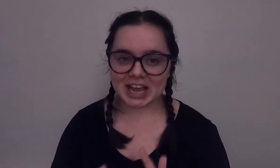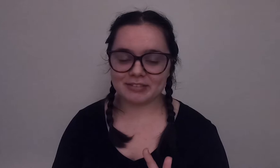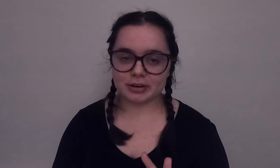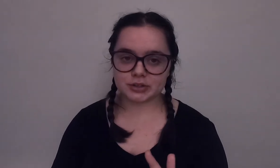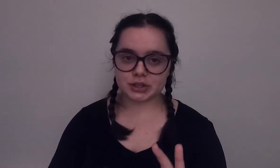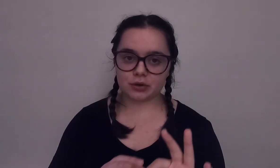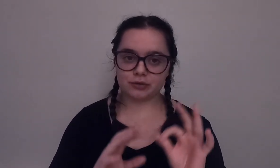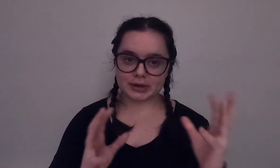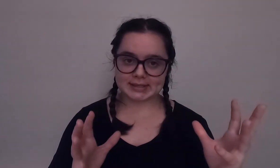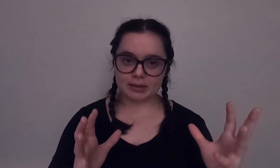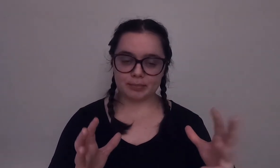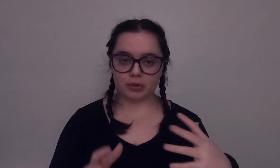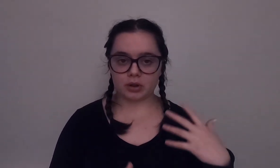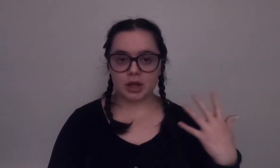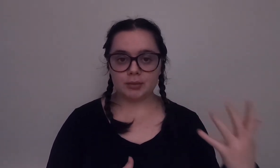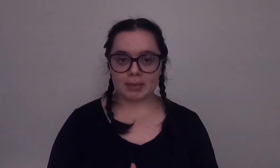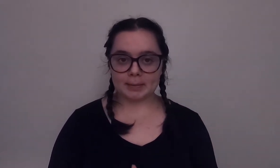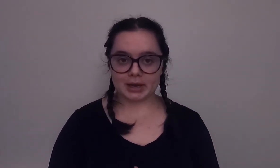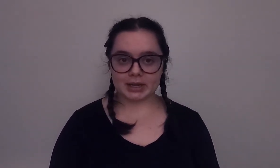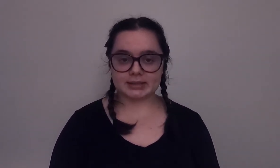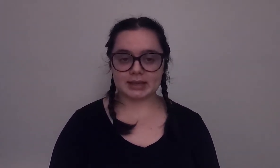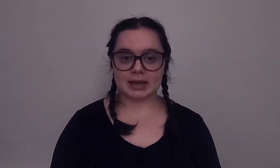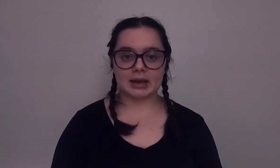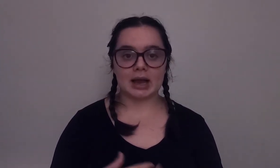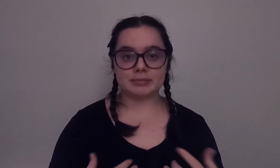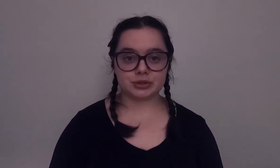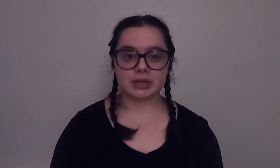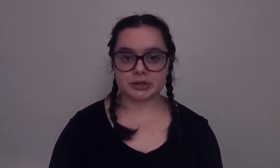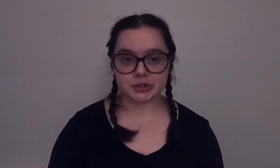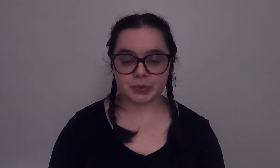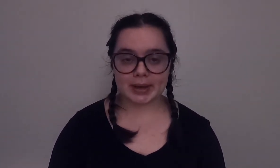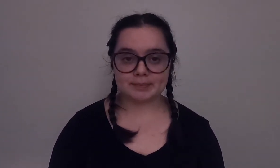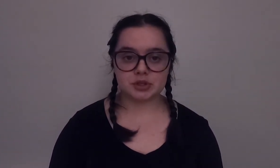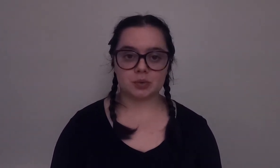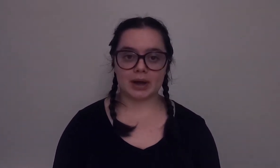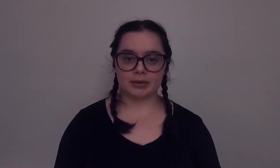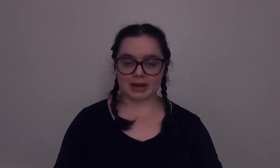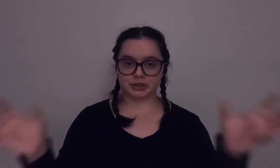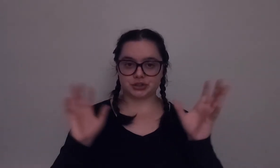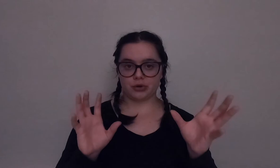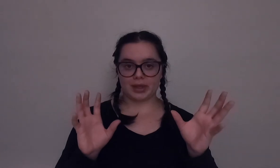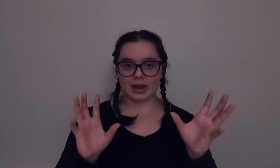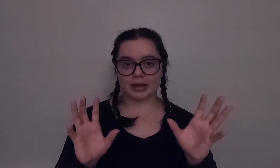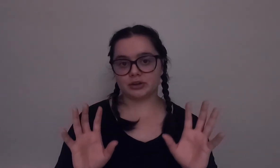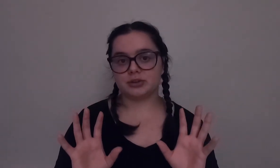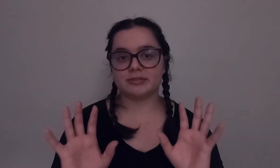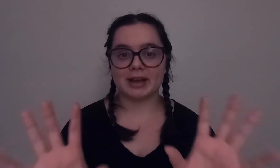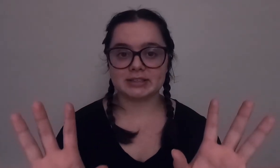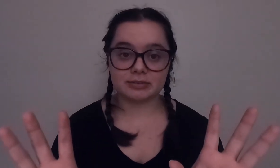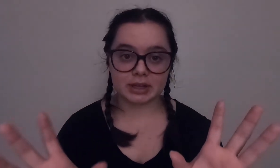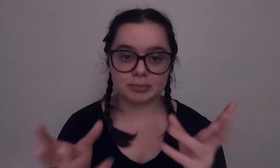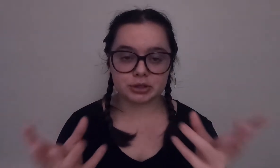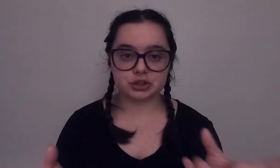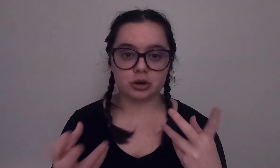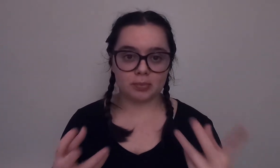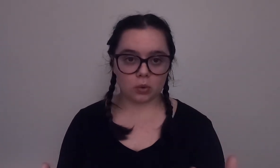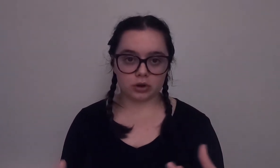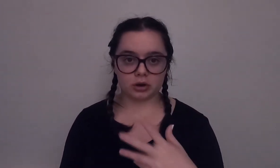diver so for example my buddy said I'm too tired to swim so I had to show that I could effectively push her pull her